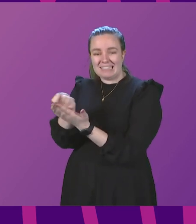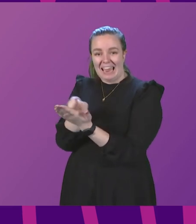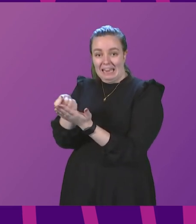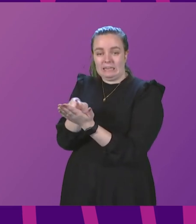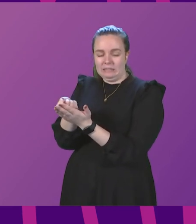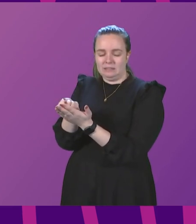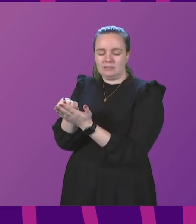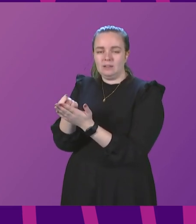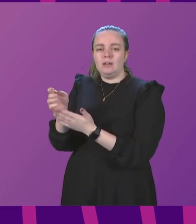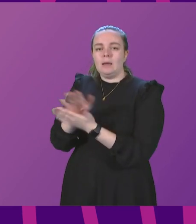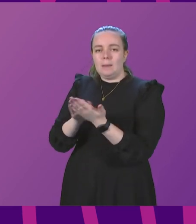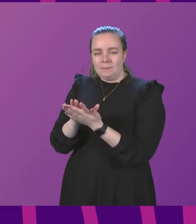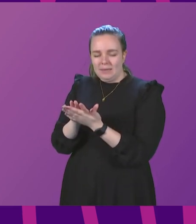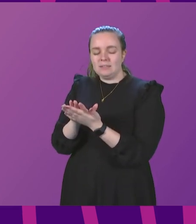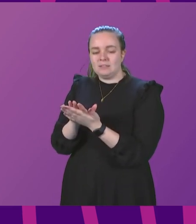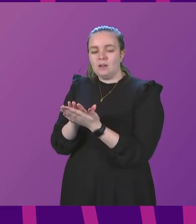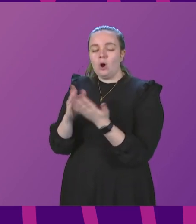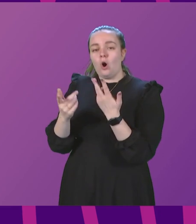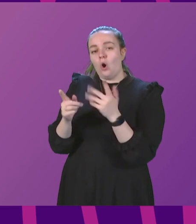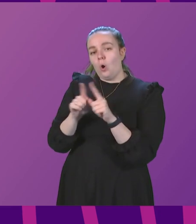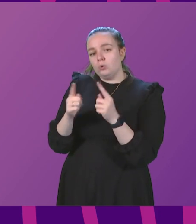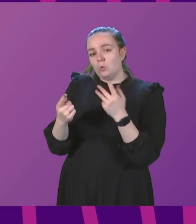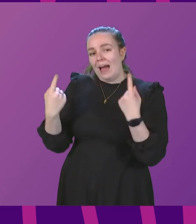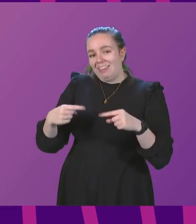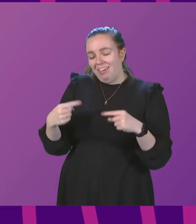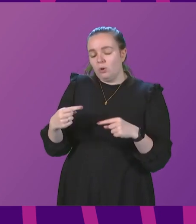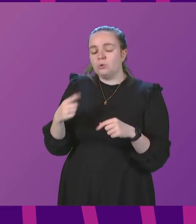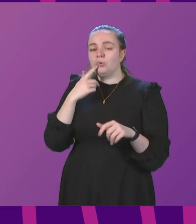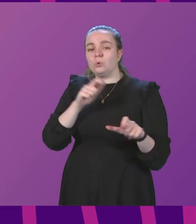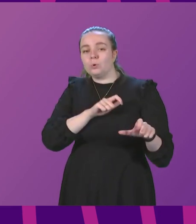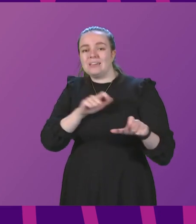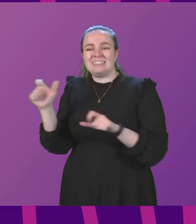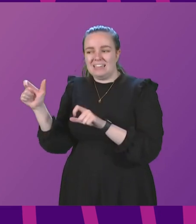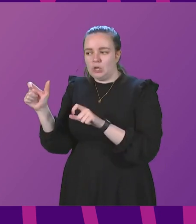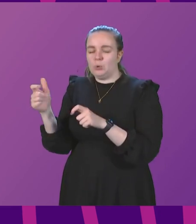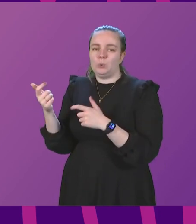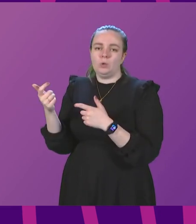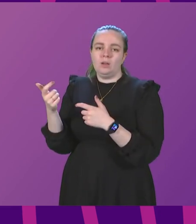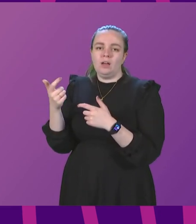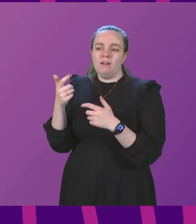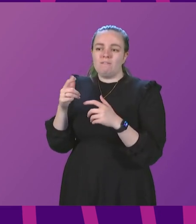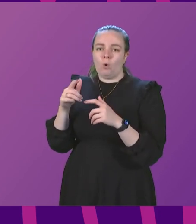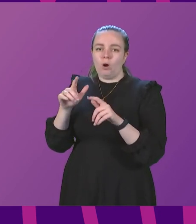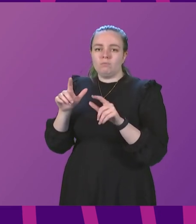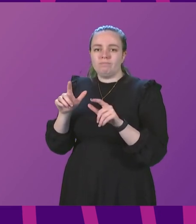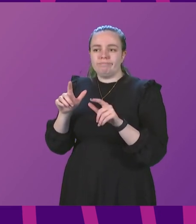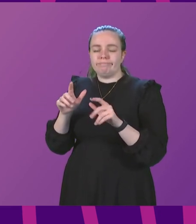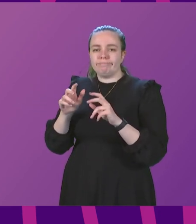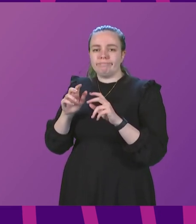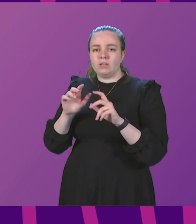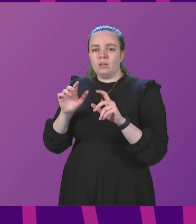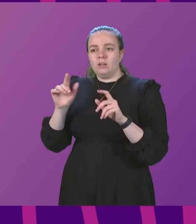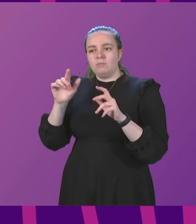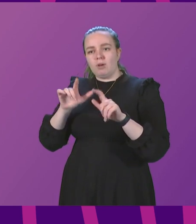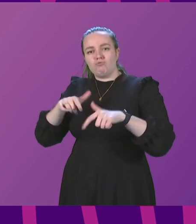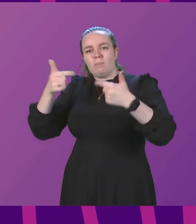this will give. It also allows us, for example, to continue to allow for remote registration of deaths